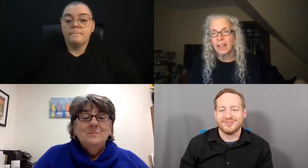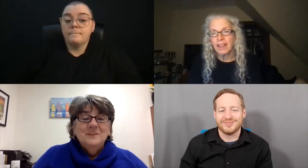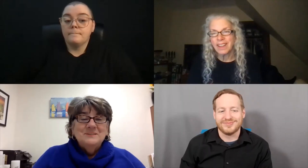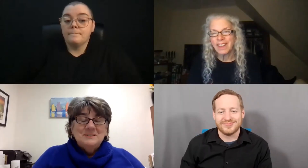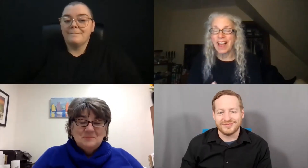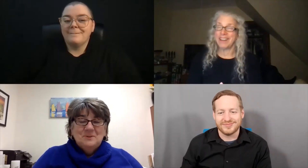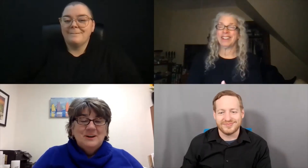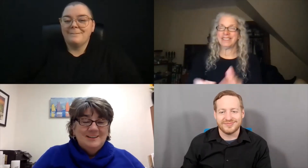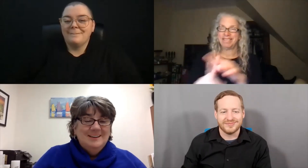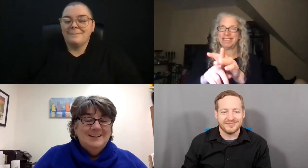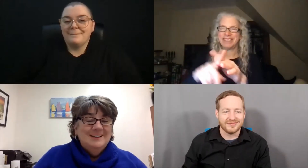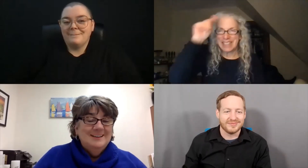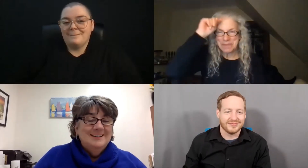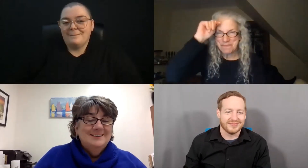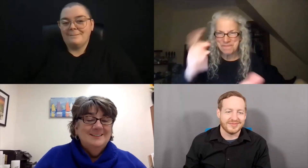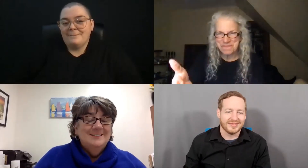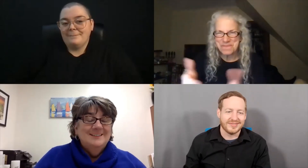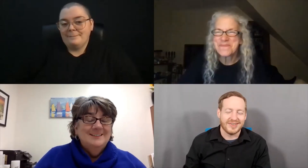Oh, there's Tim. Great.